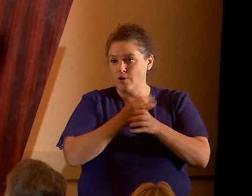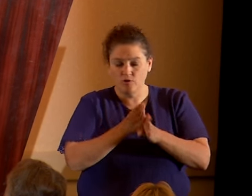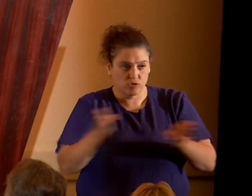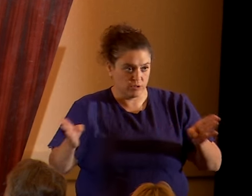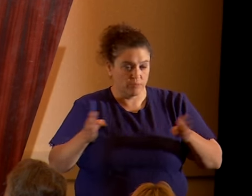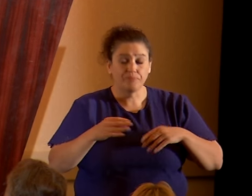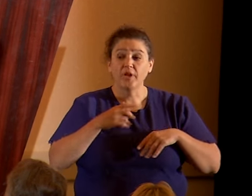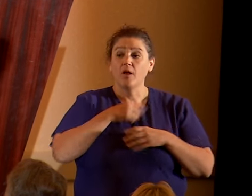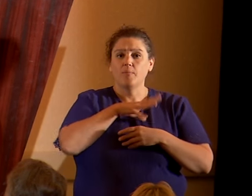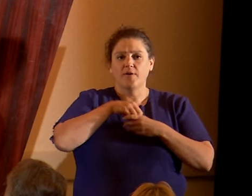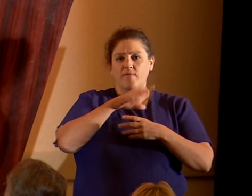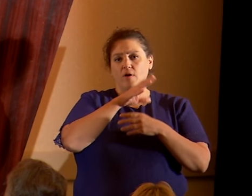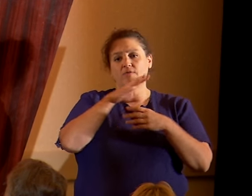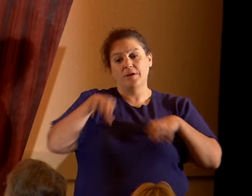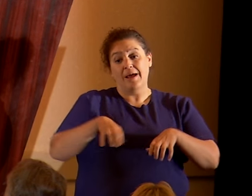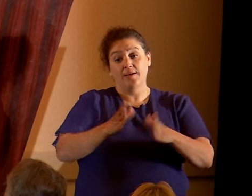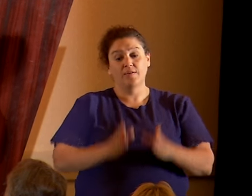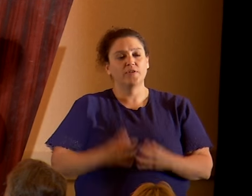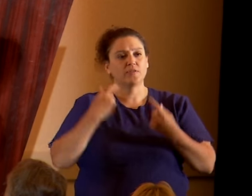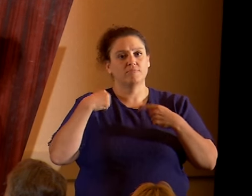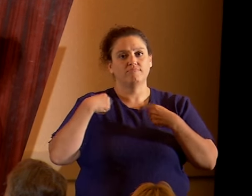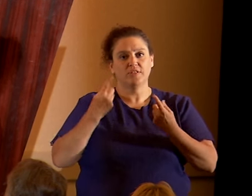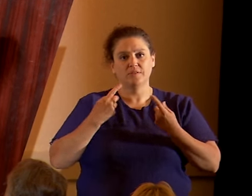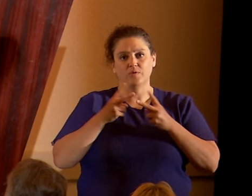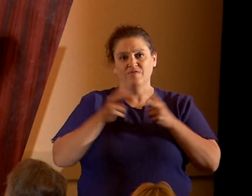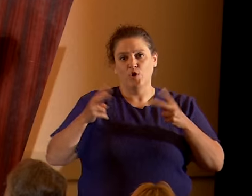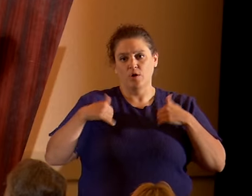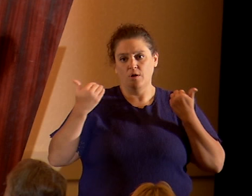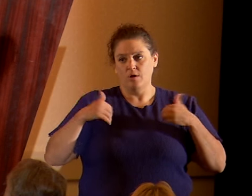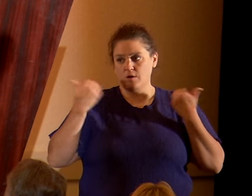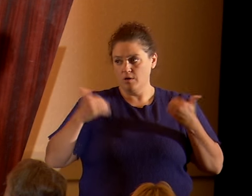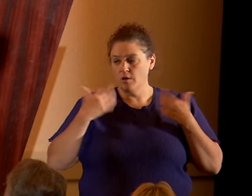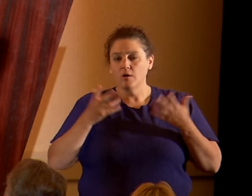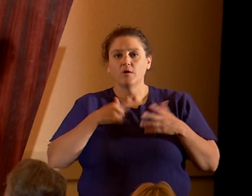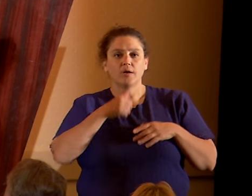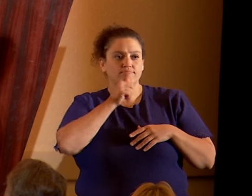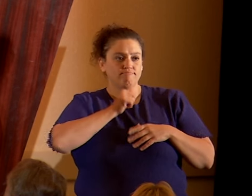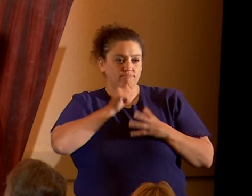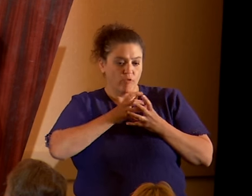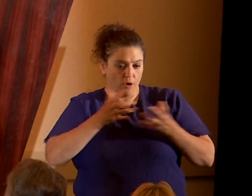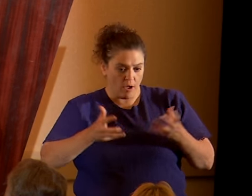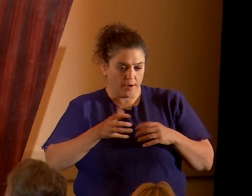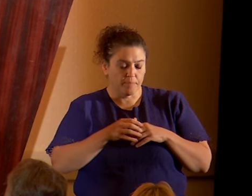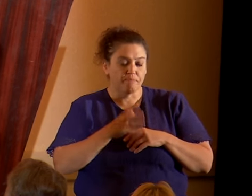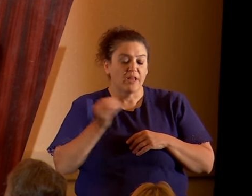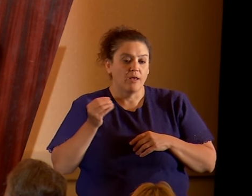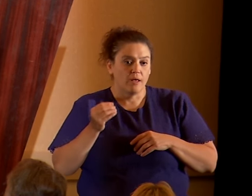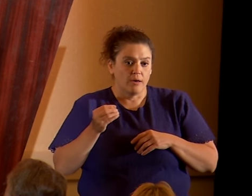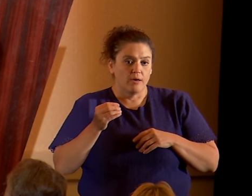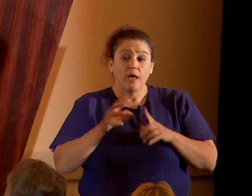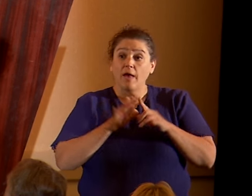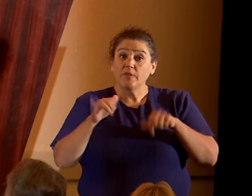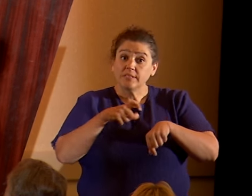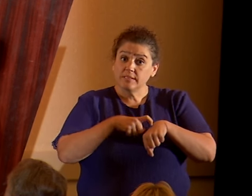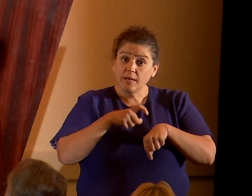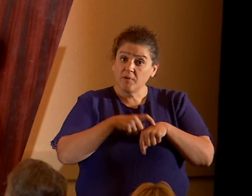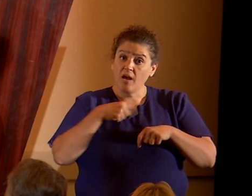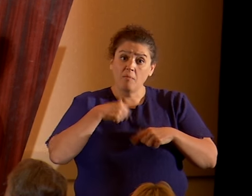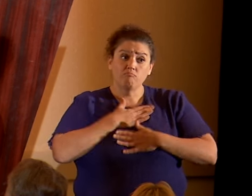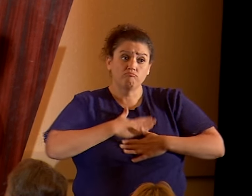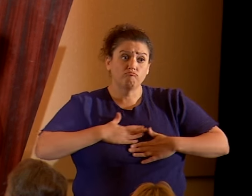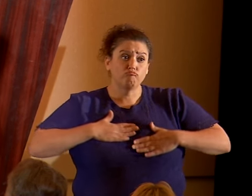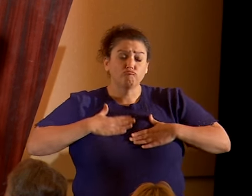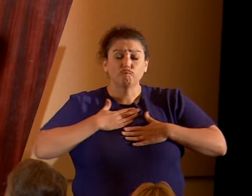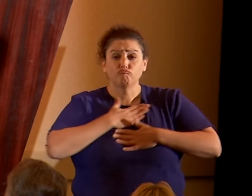involved in secular activism since a very young age. I have suffered a lot of it. and at the same time enjoyed and